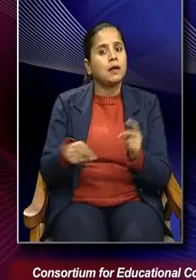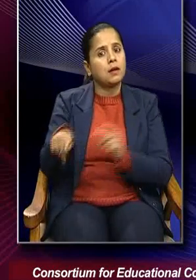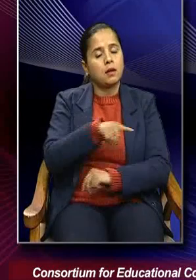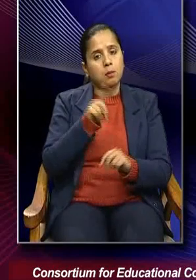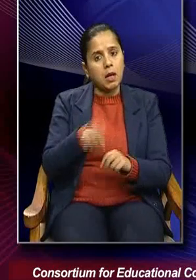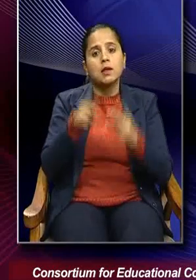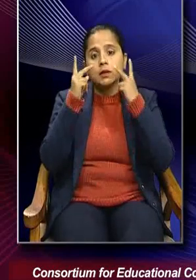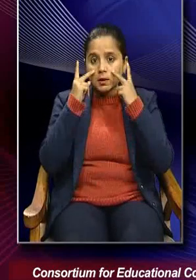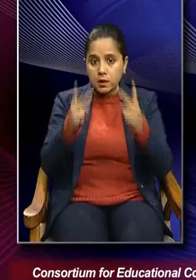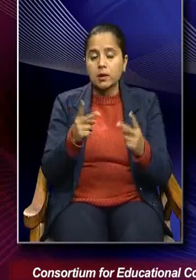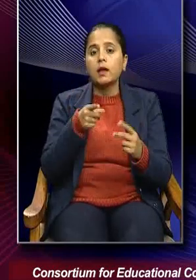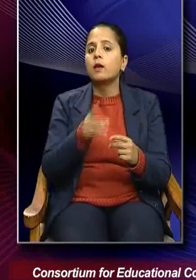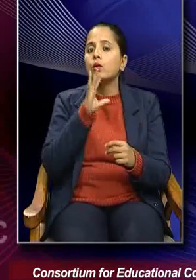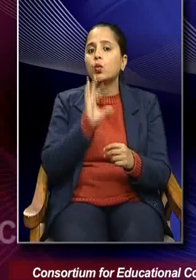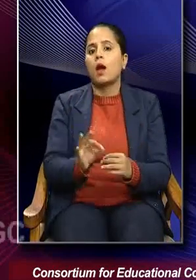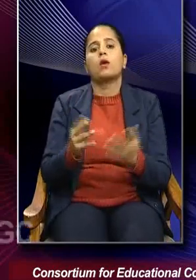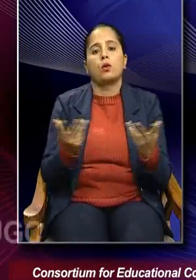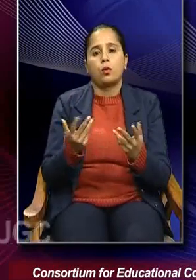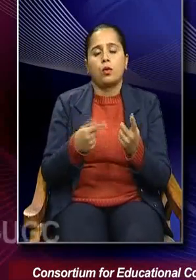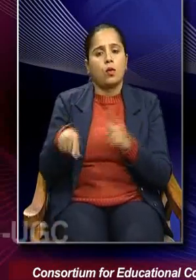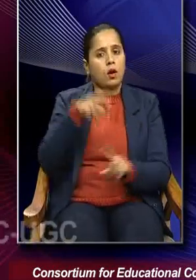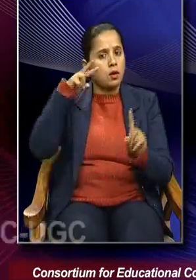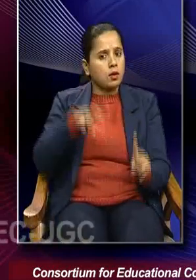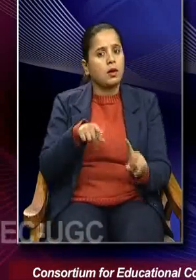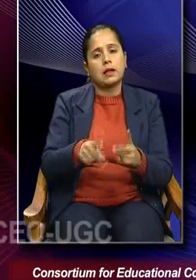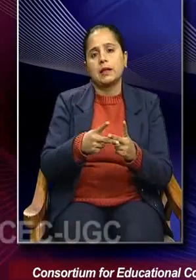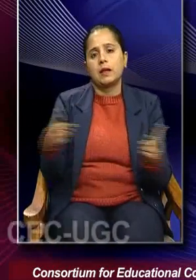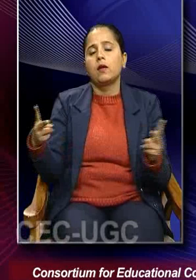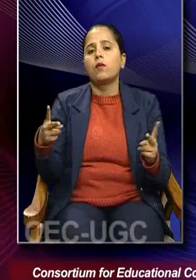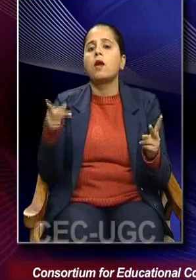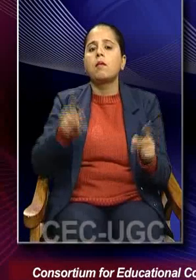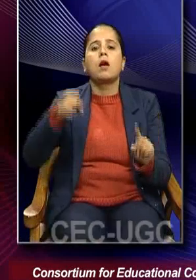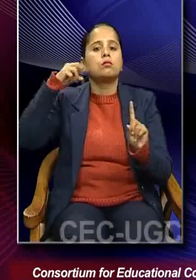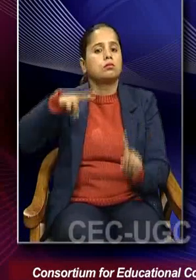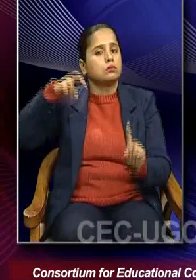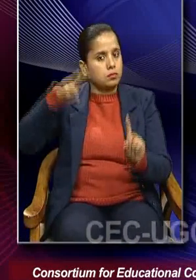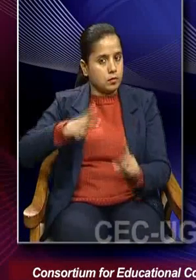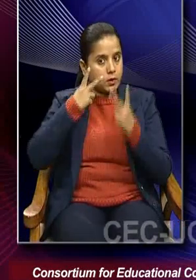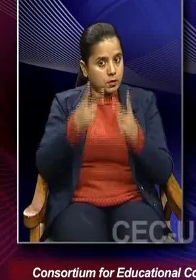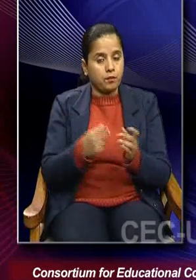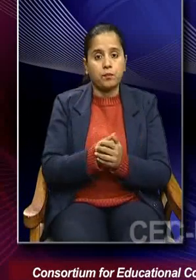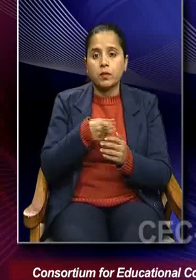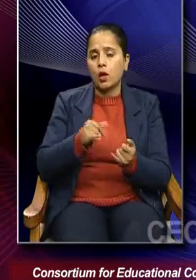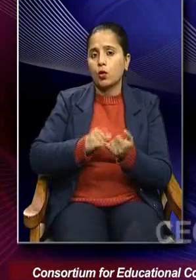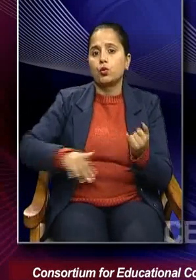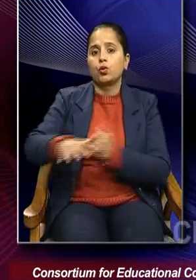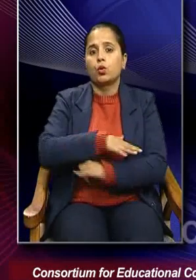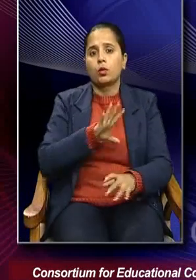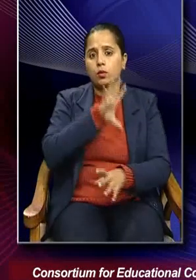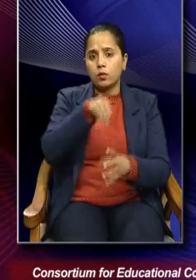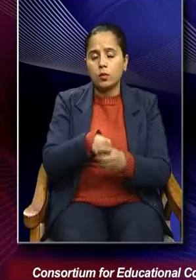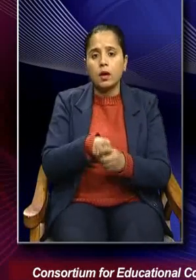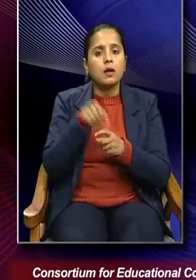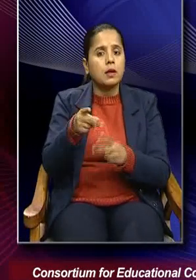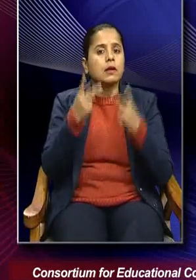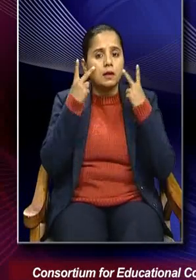looking into the reality from a different perspective. Now, sociology's contribution is